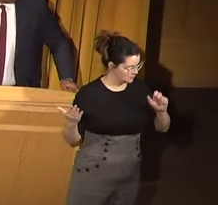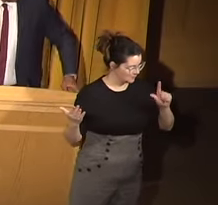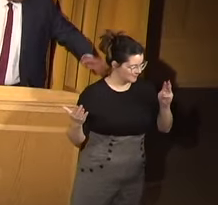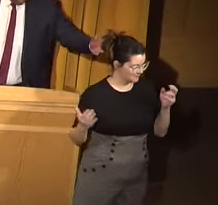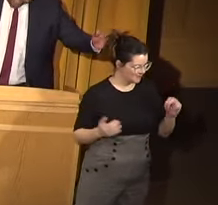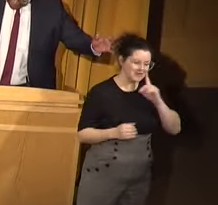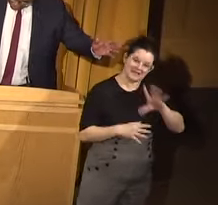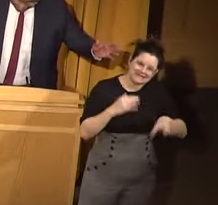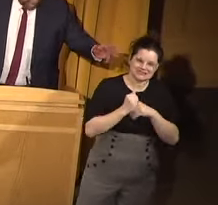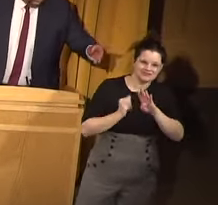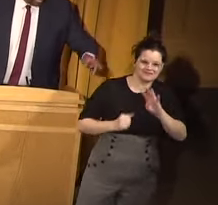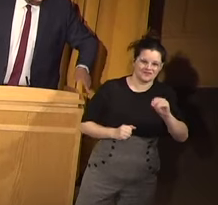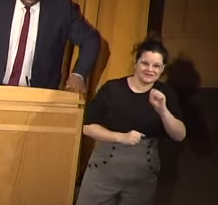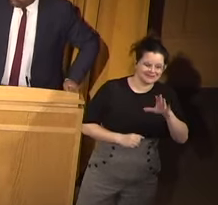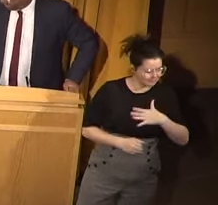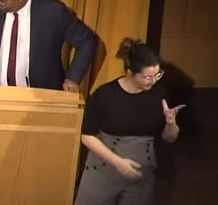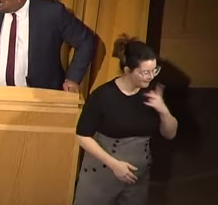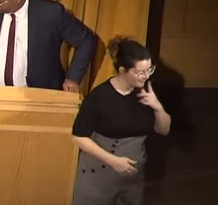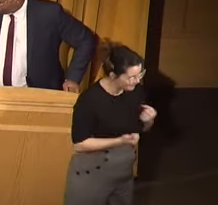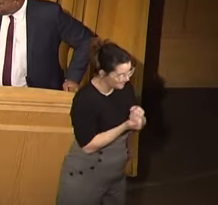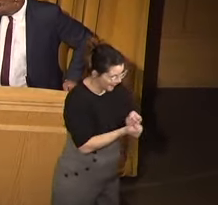Yeah, I hear some 40 seconds. We got you.